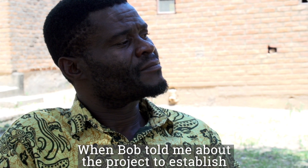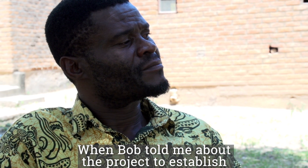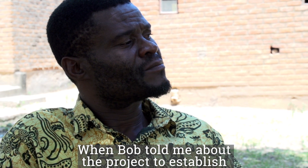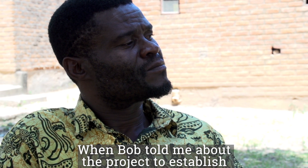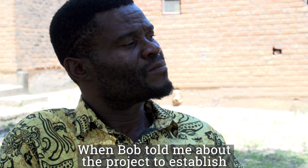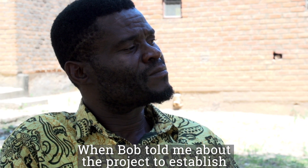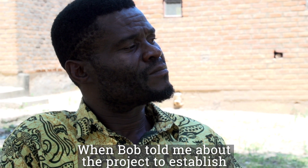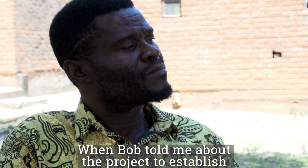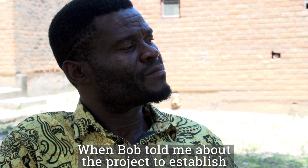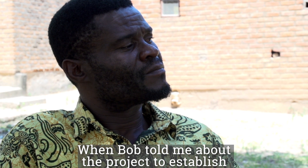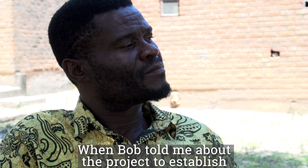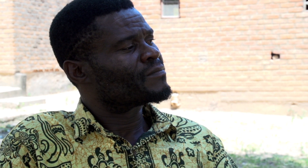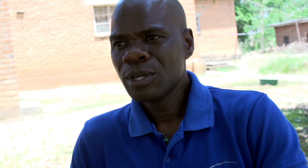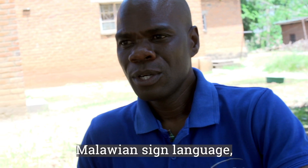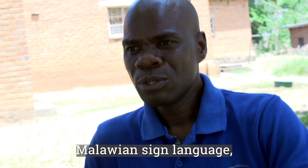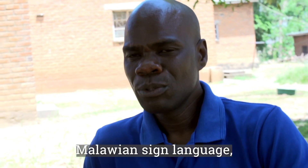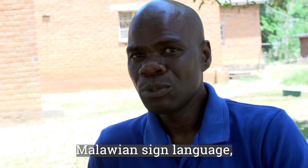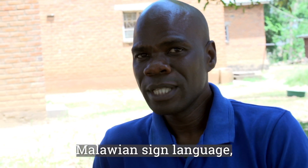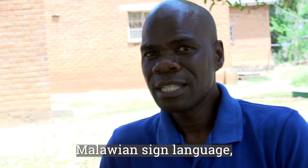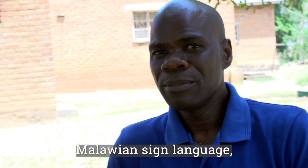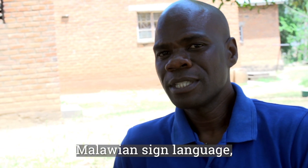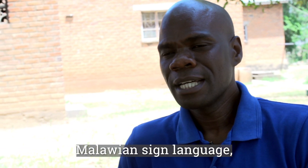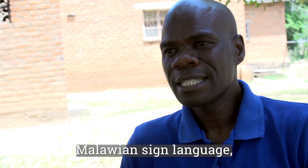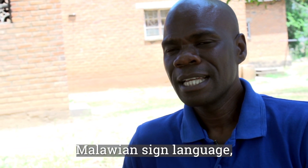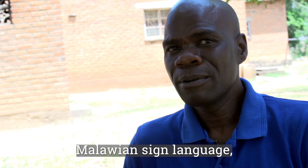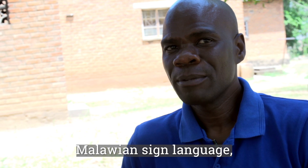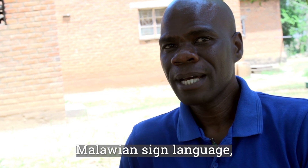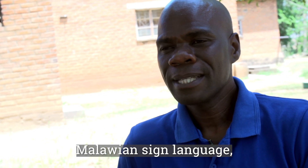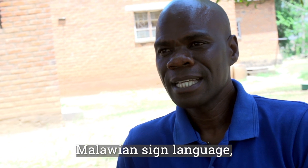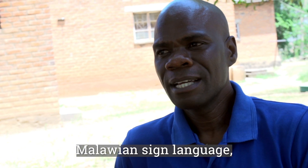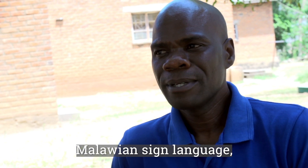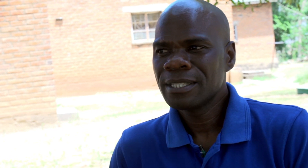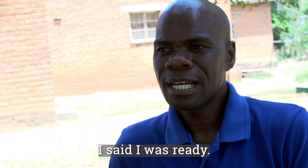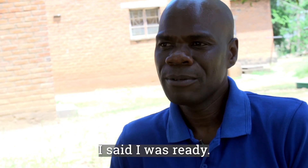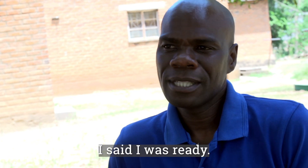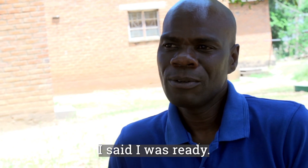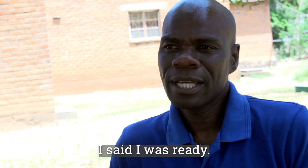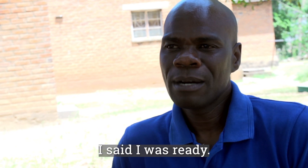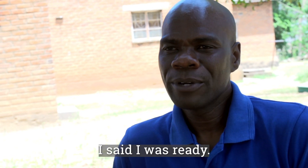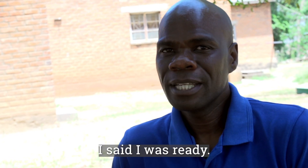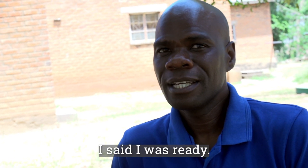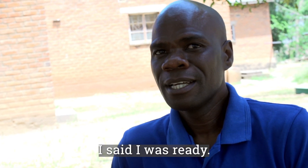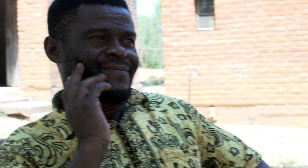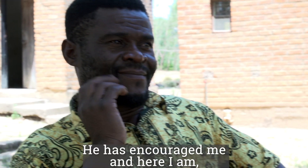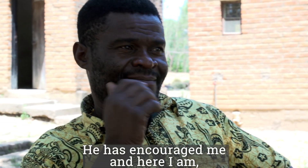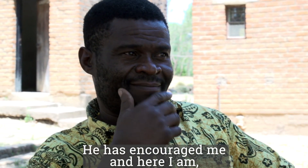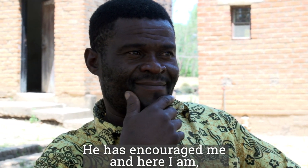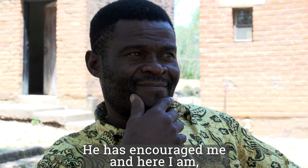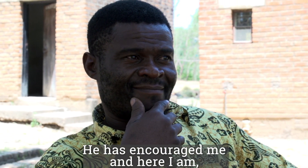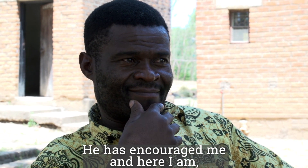Whereby they want to Establish a sign language Malawian sign language. I was said okay. I'm ready and he's the one who encouraged